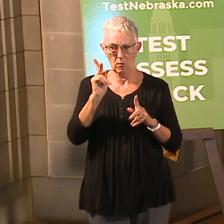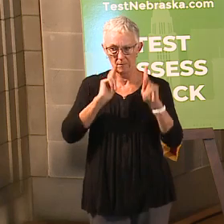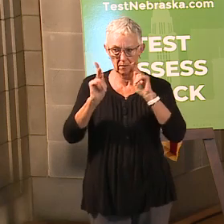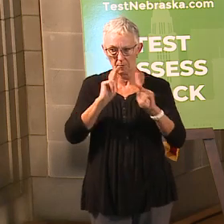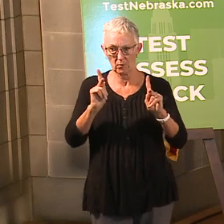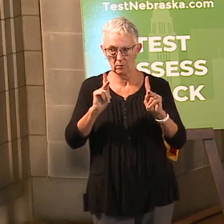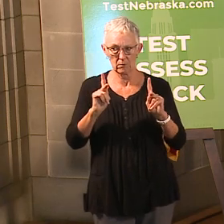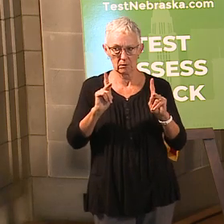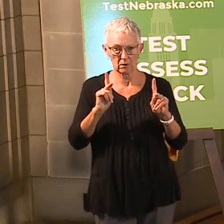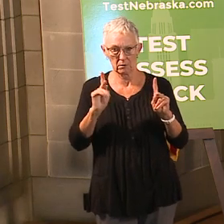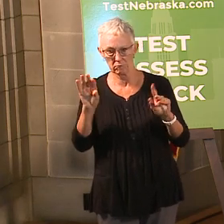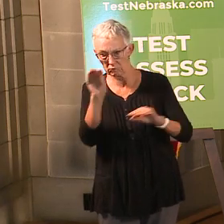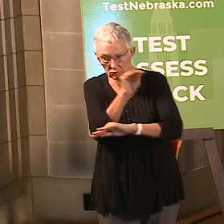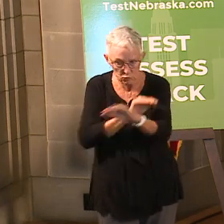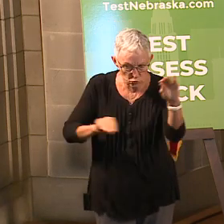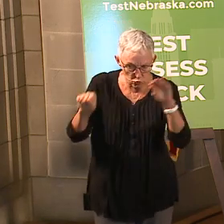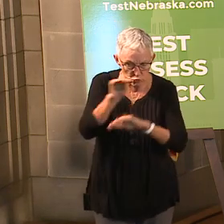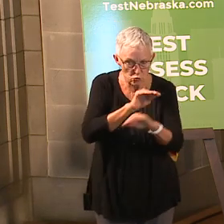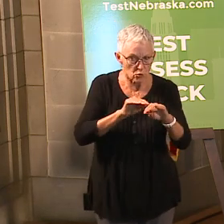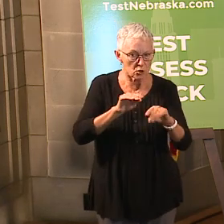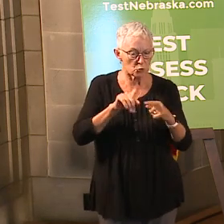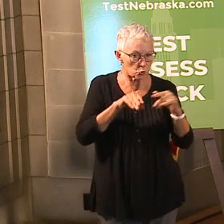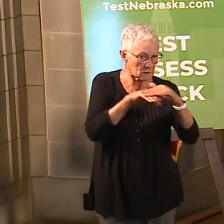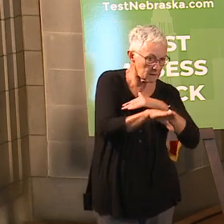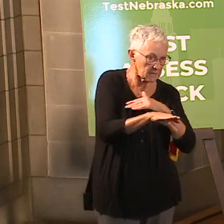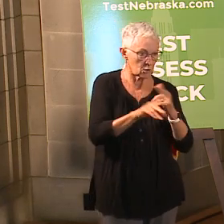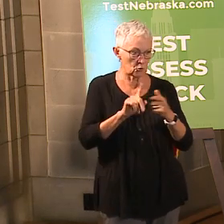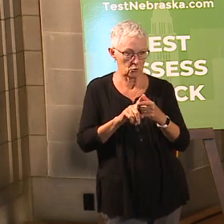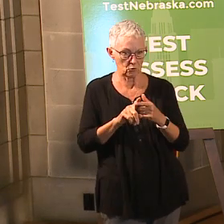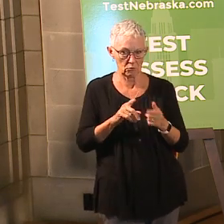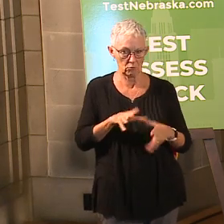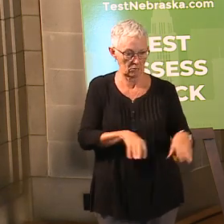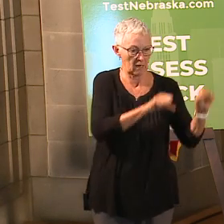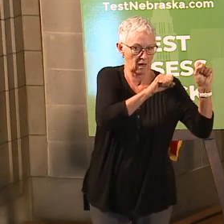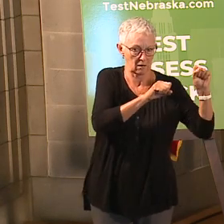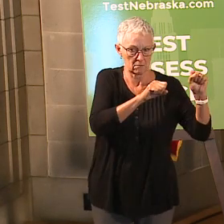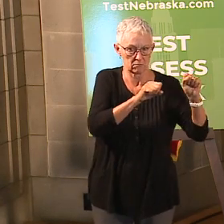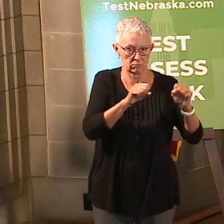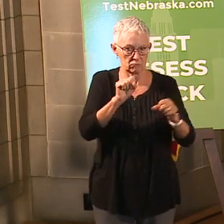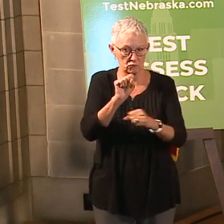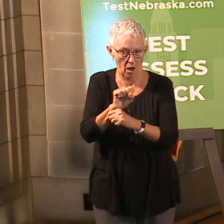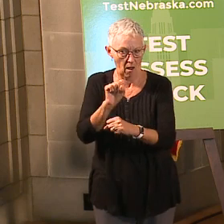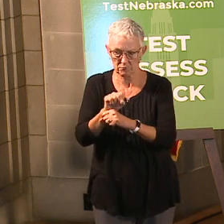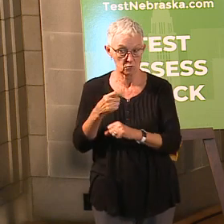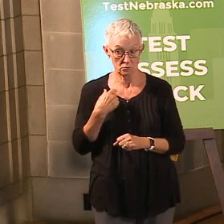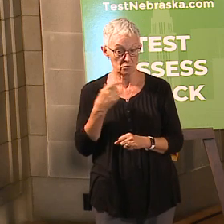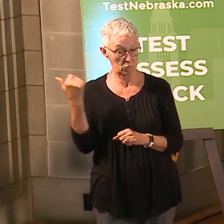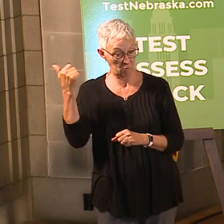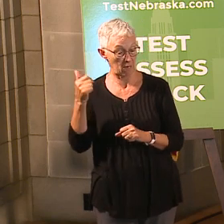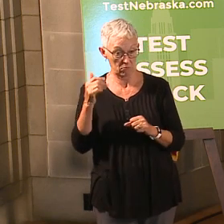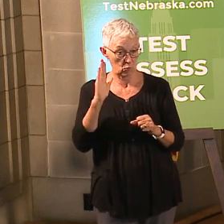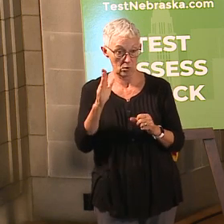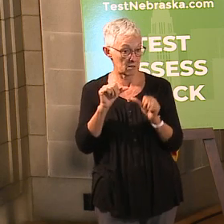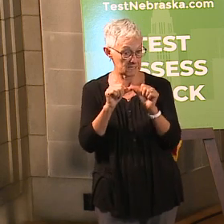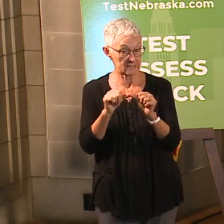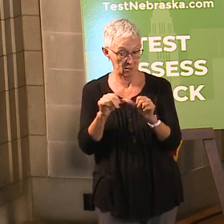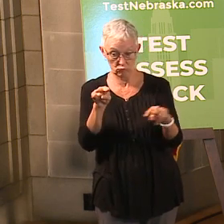access to people to be able to come into the Department of Corrections and so forth. So we're just going to continue to manage it and